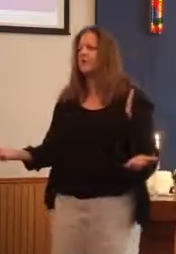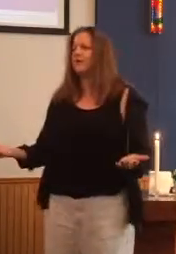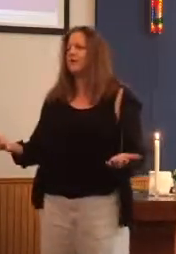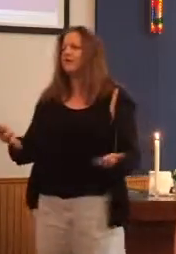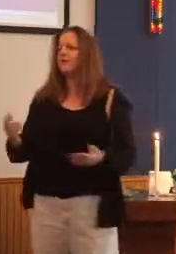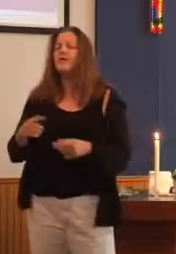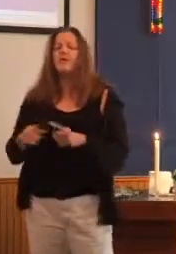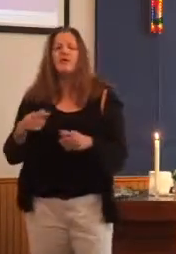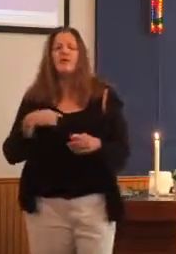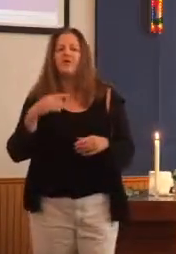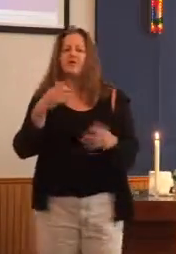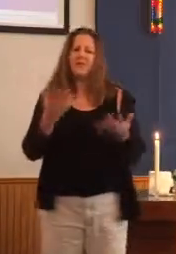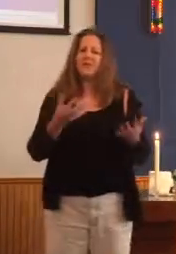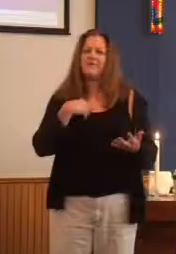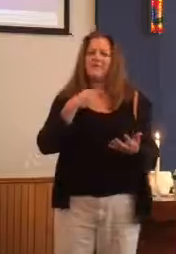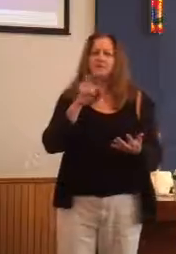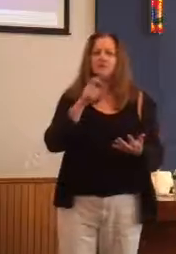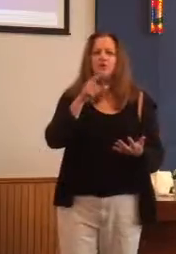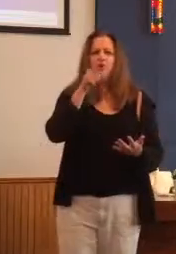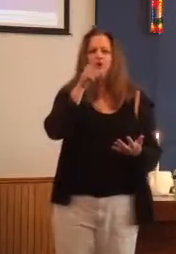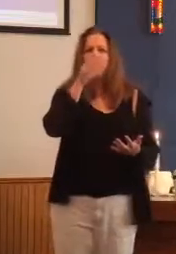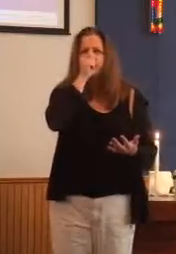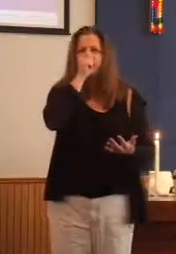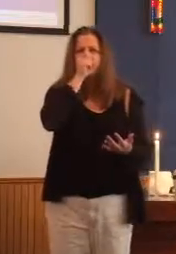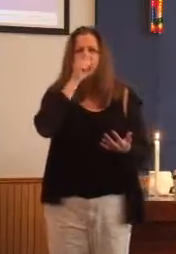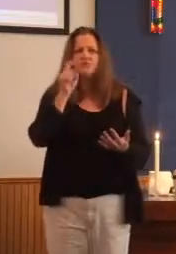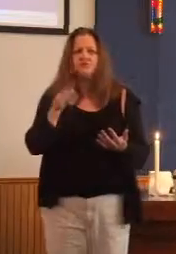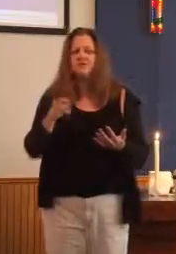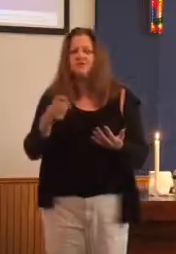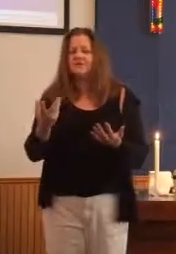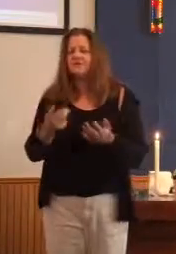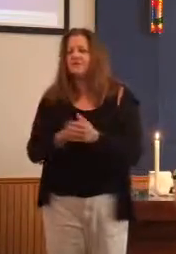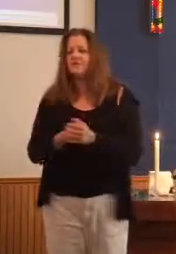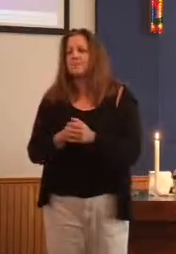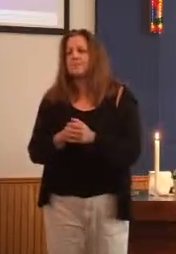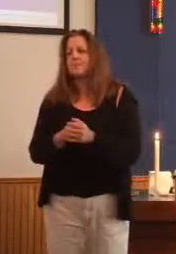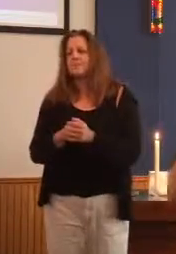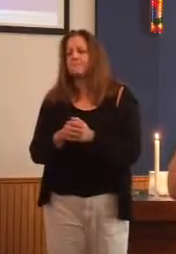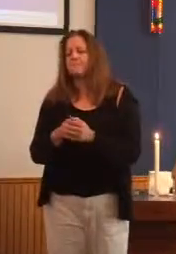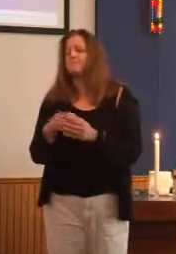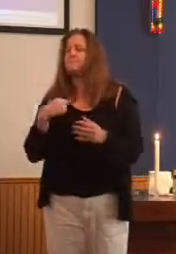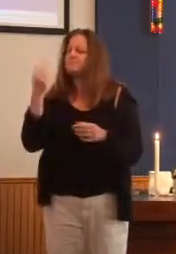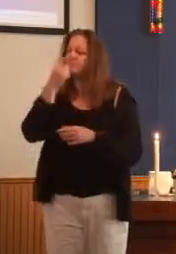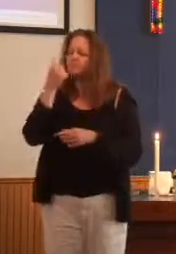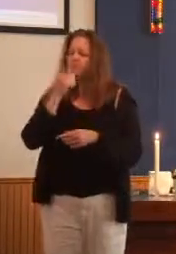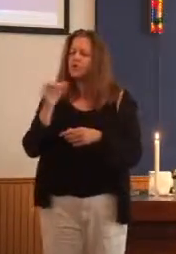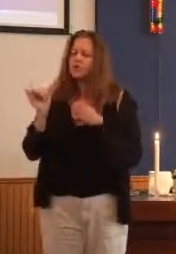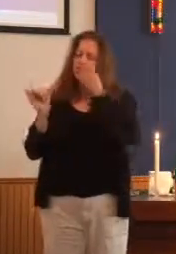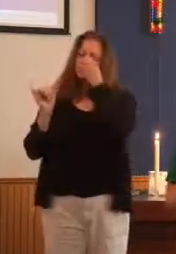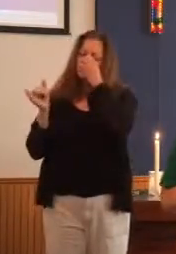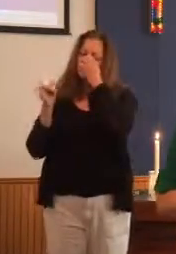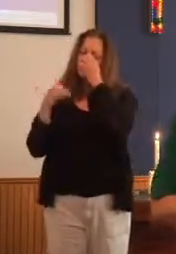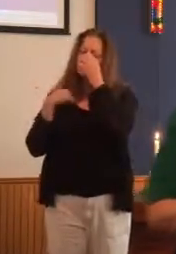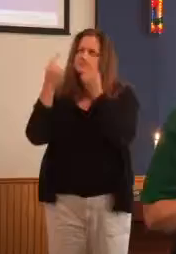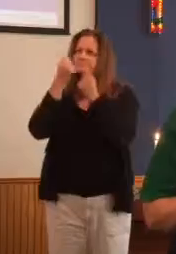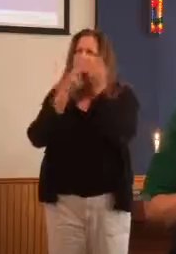not keep that confidence. Right? And finally, you know, I wonder a little bit, maybe a lot,